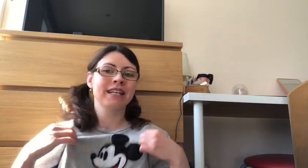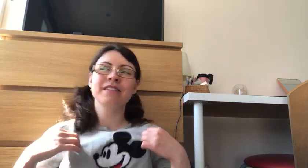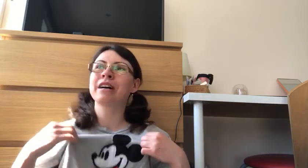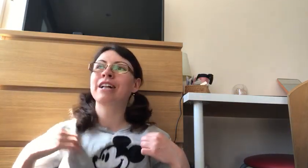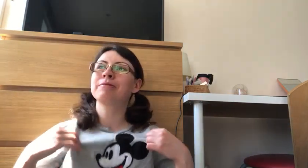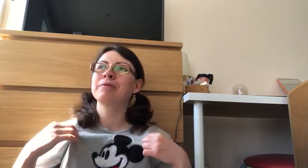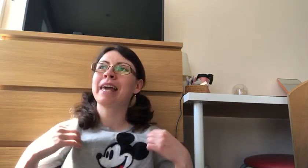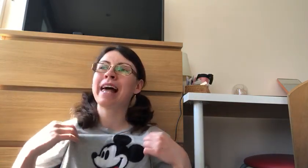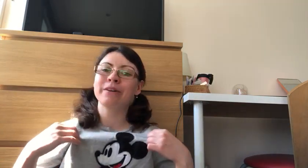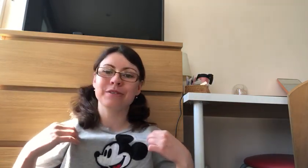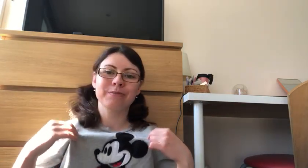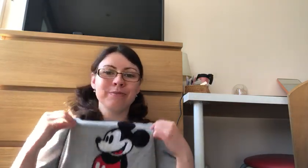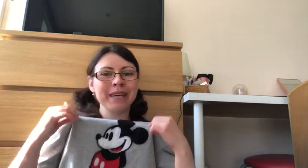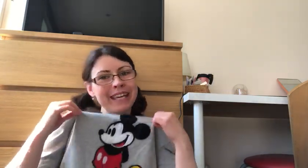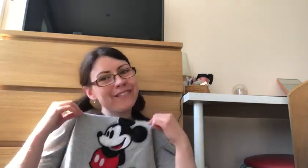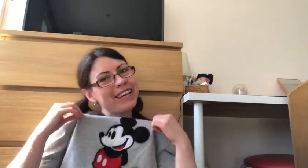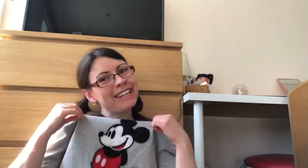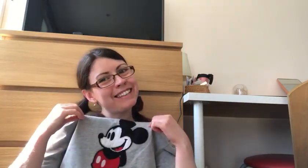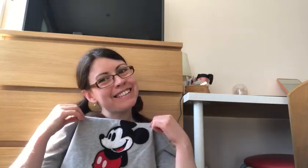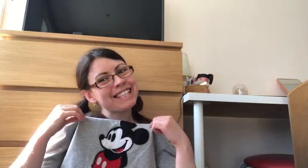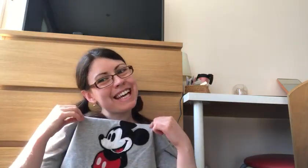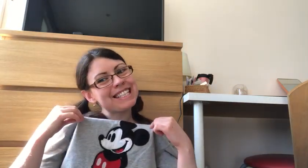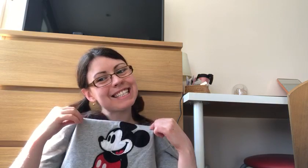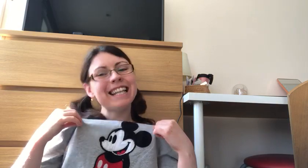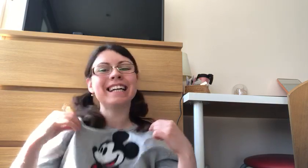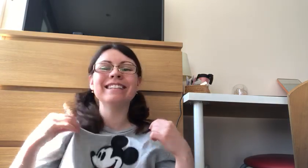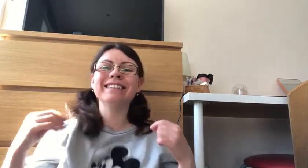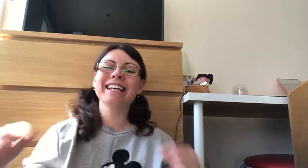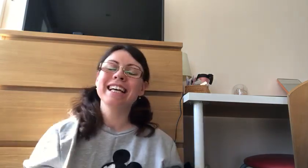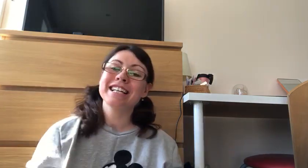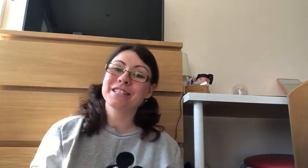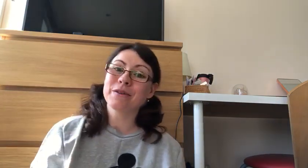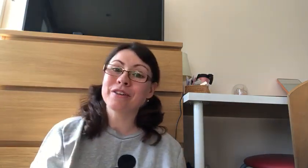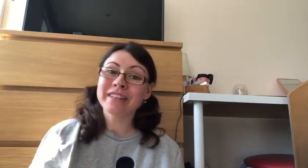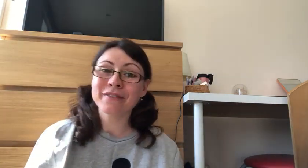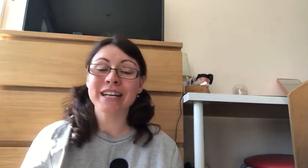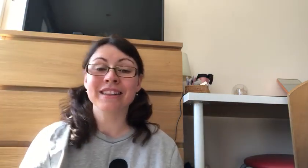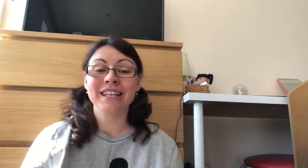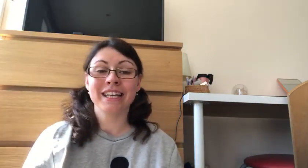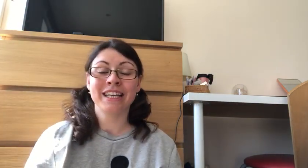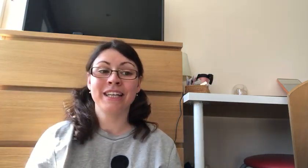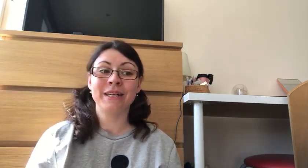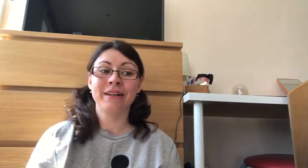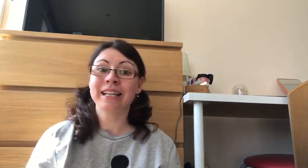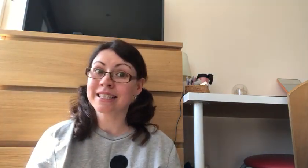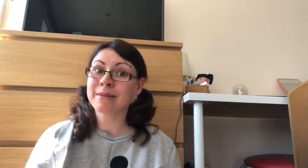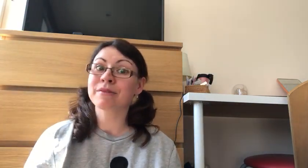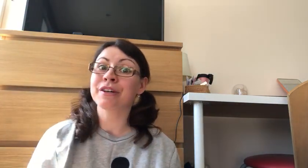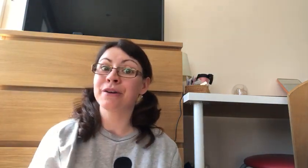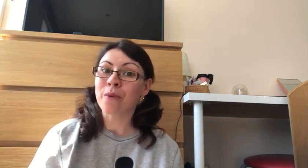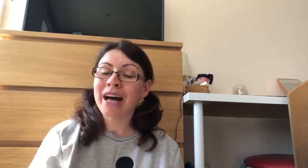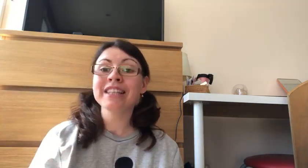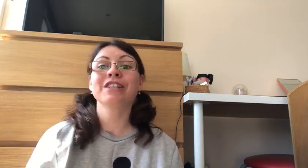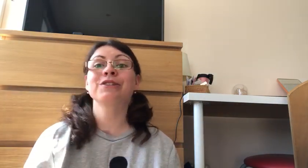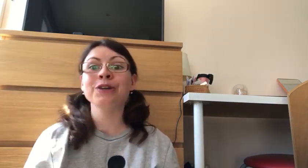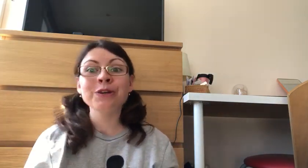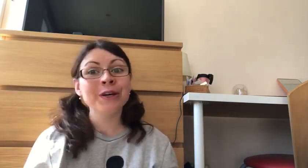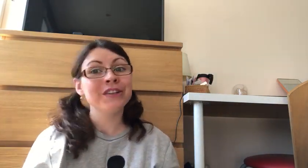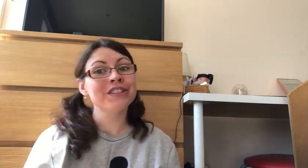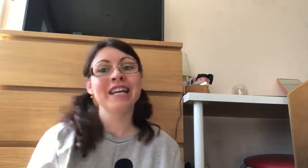to help me out mickey mouse yes hello so we already done uh class names for year one year two today